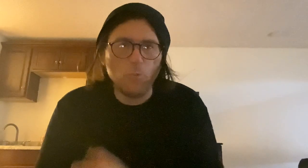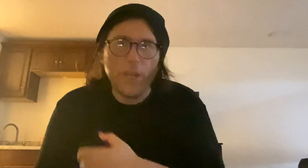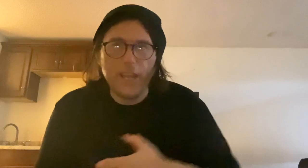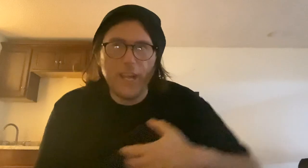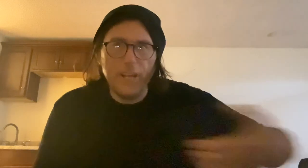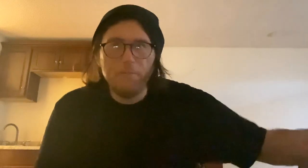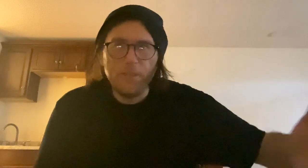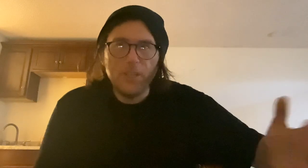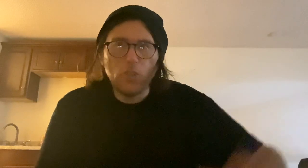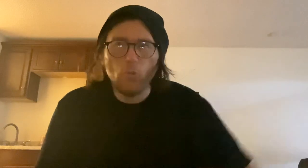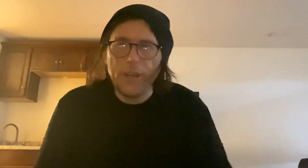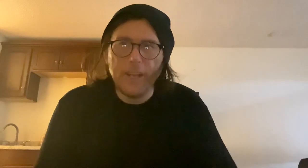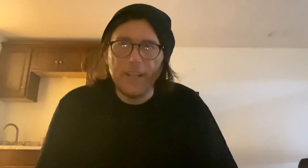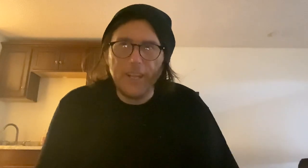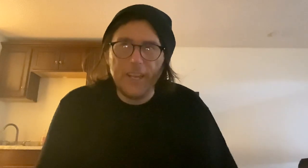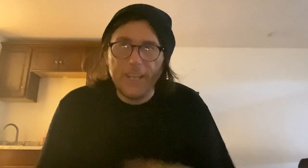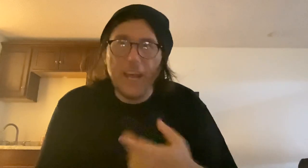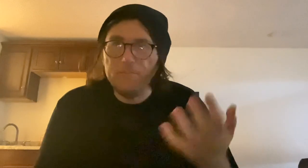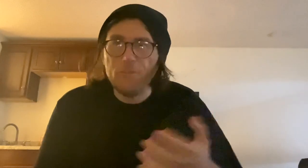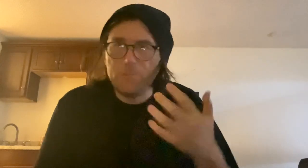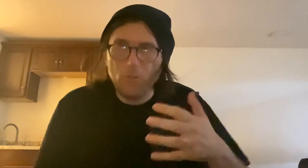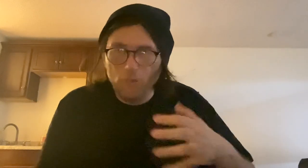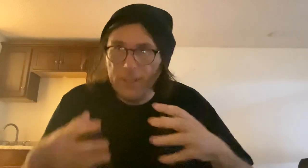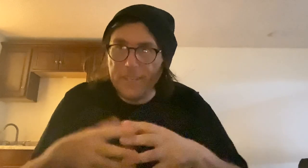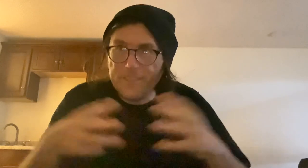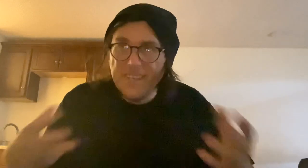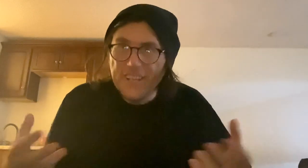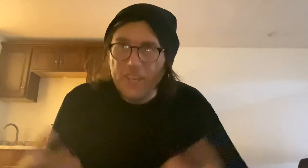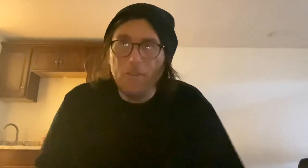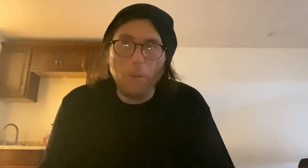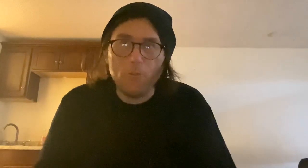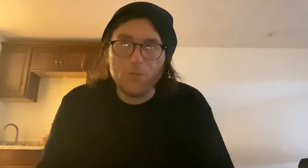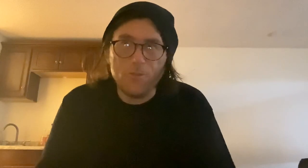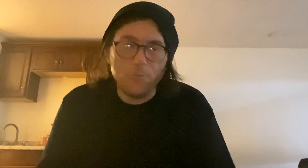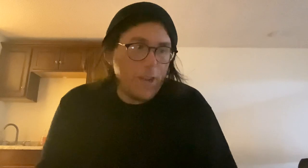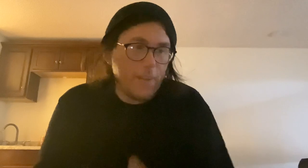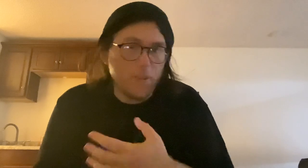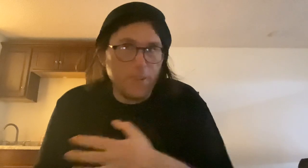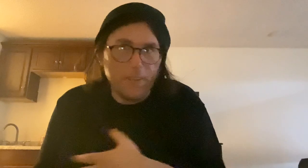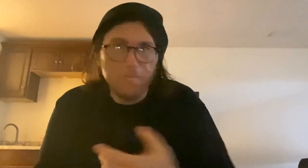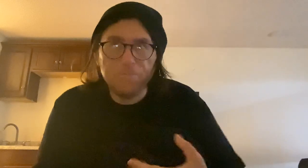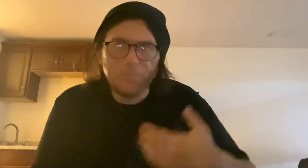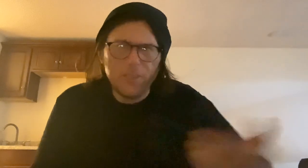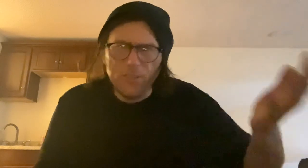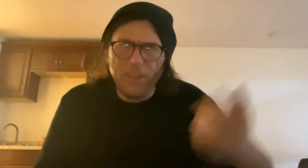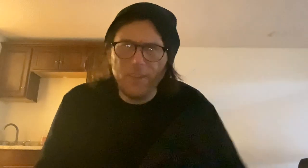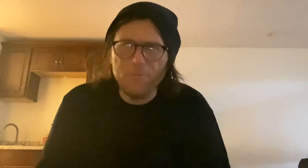way of creating an advertisement, or at least posters or whatever. Or, you know, so they use,